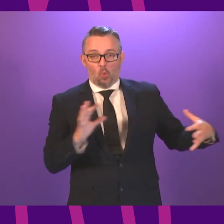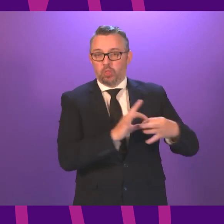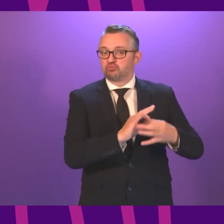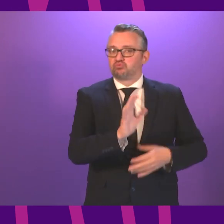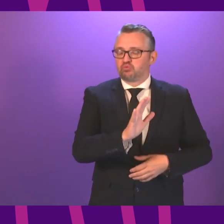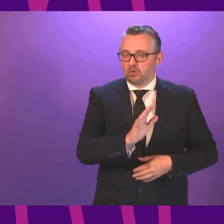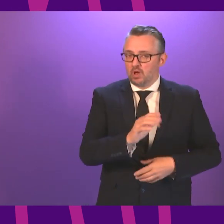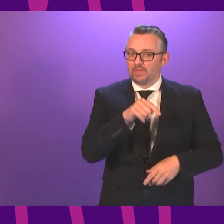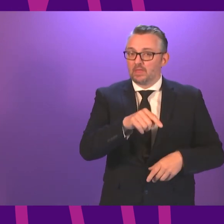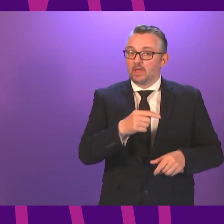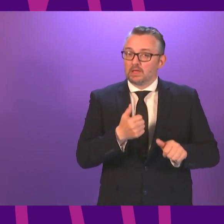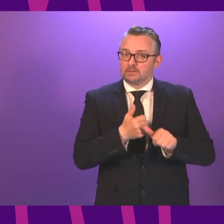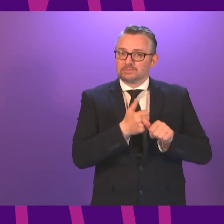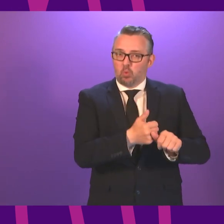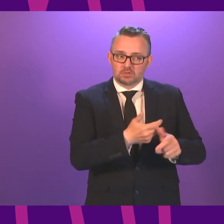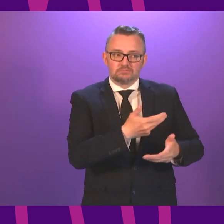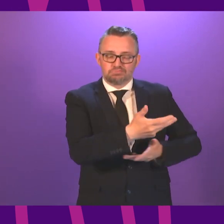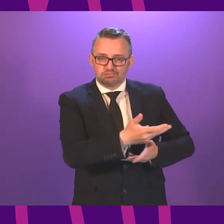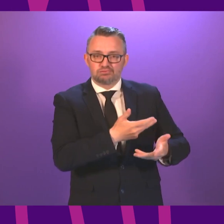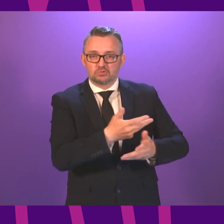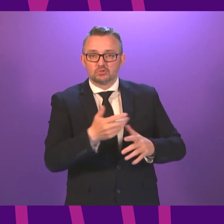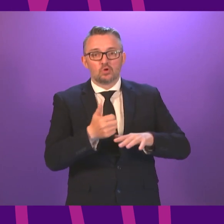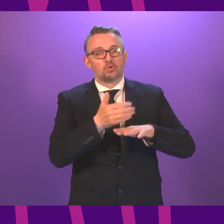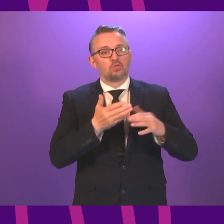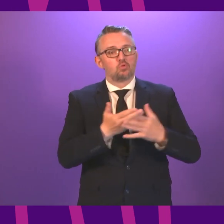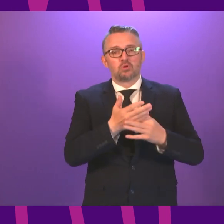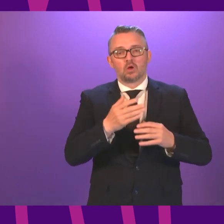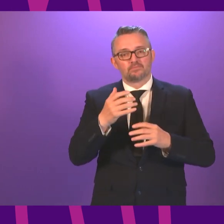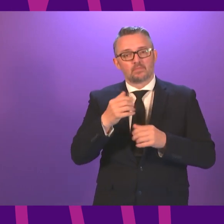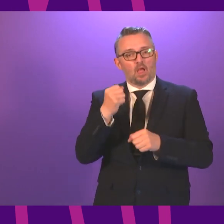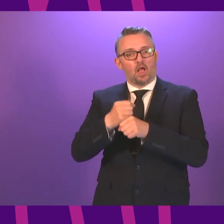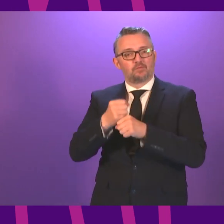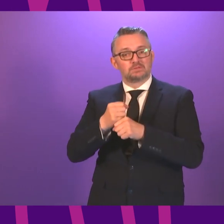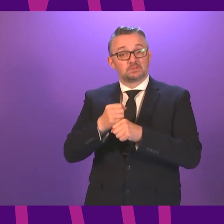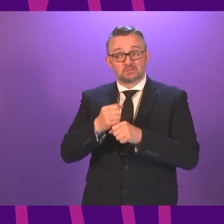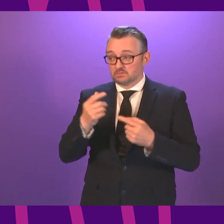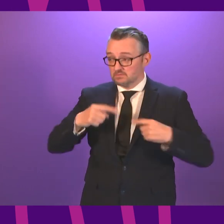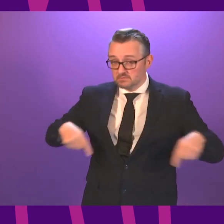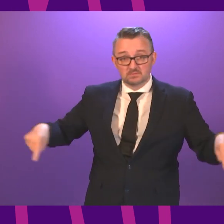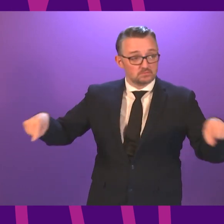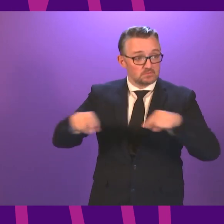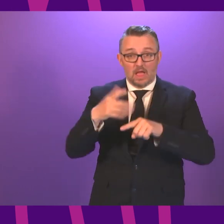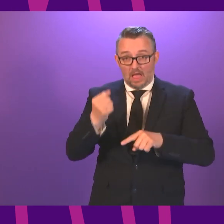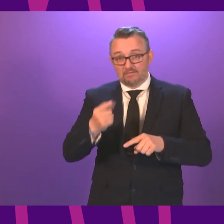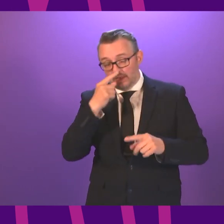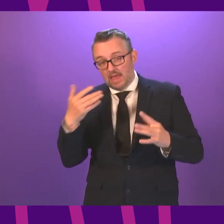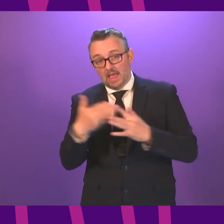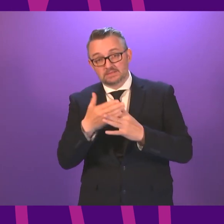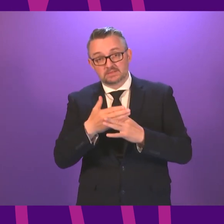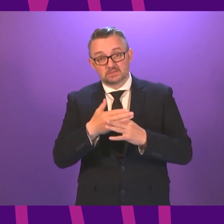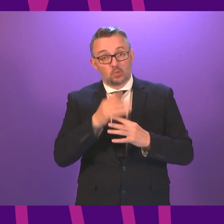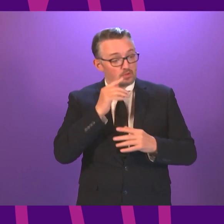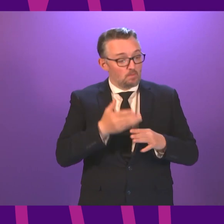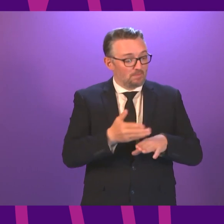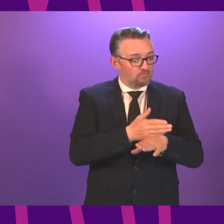these discussions were supported through the formation of government facility available to all parties during and immediately after